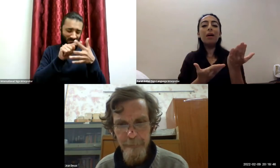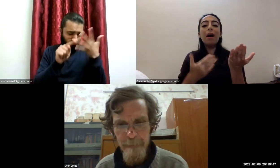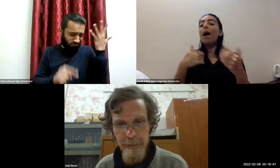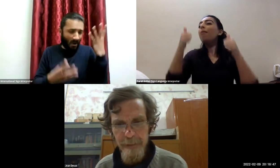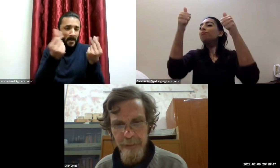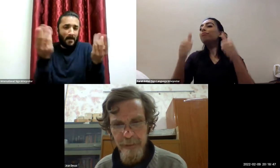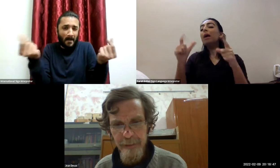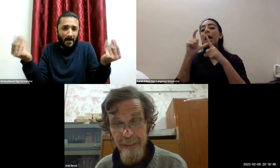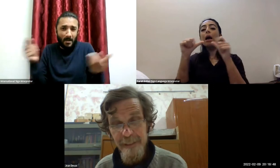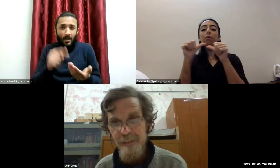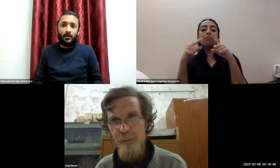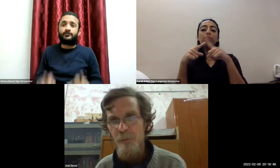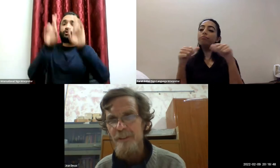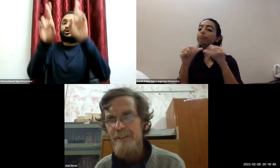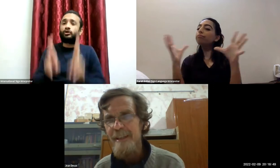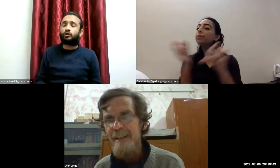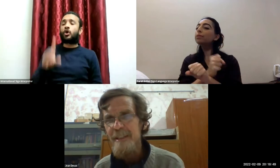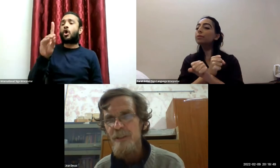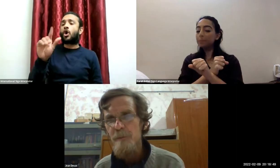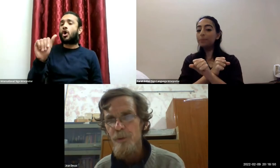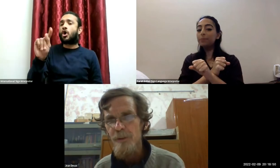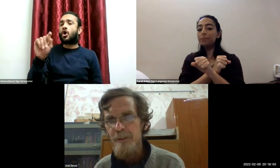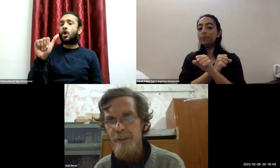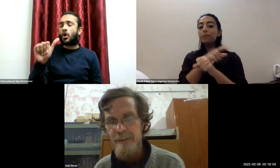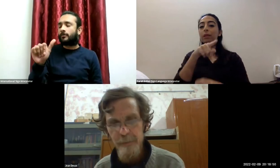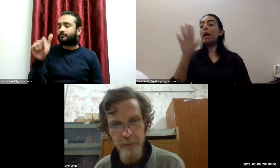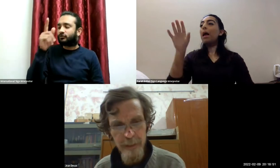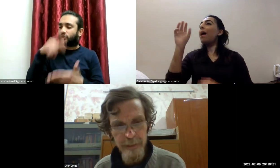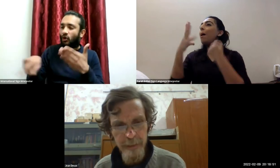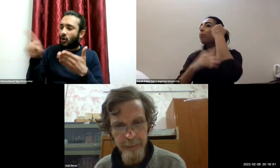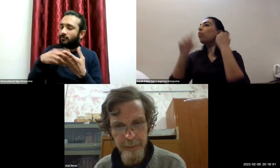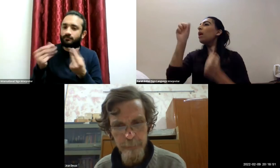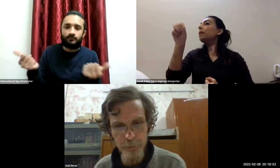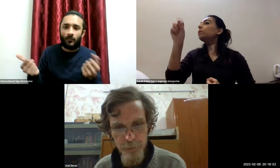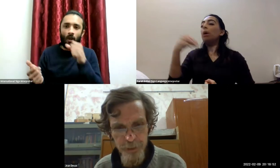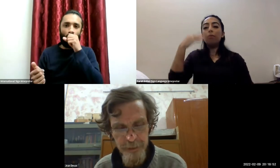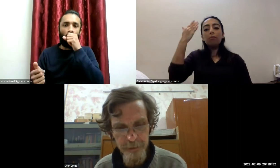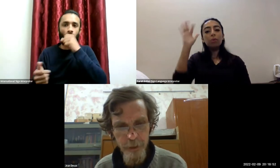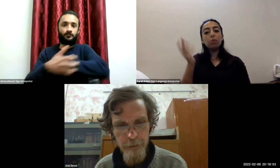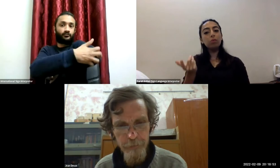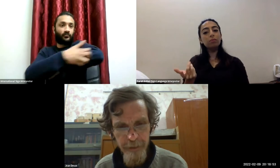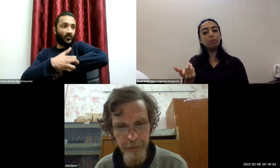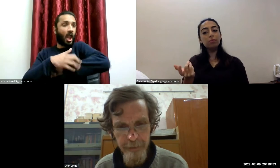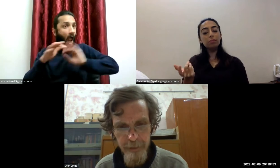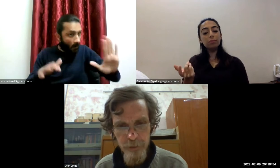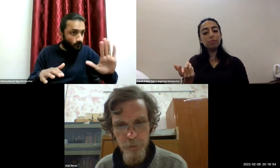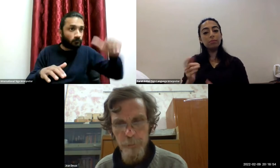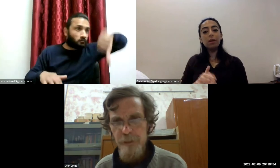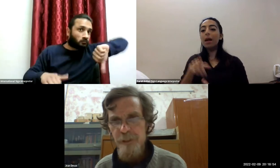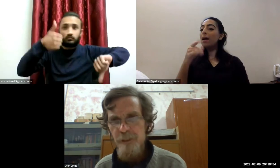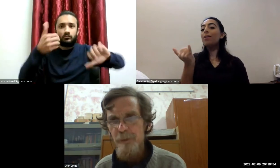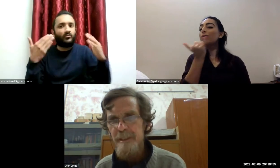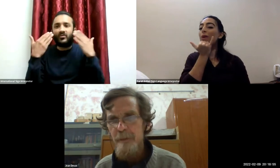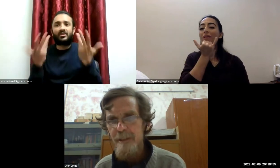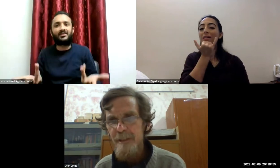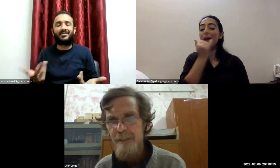guess whether they are actually poor or not now that approach is unfair to